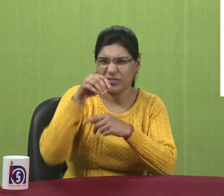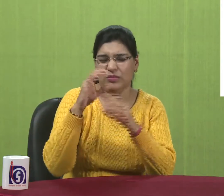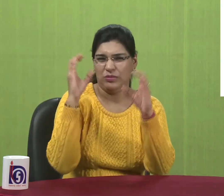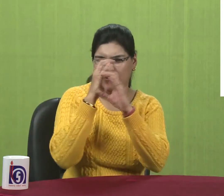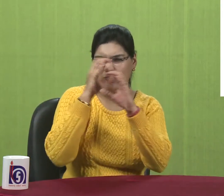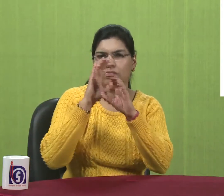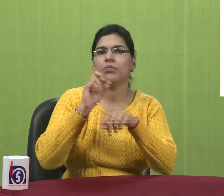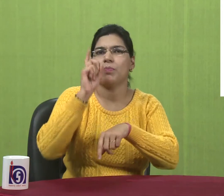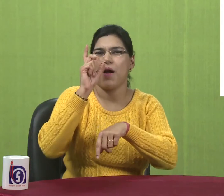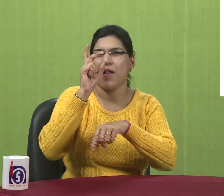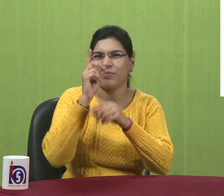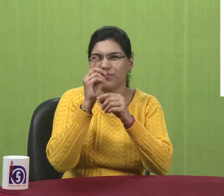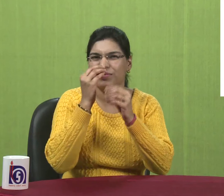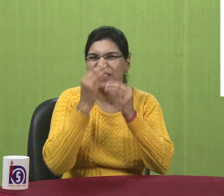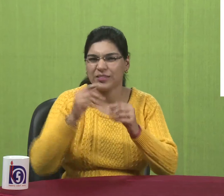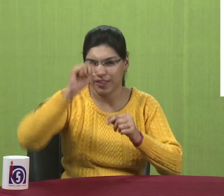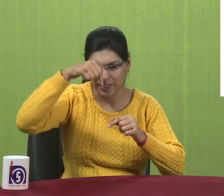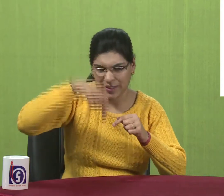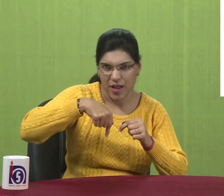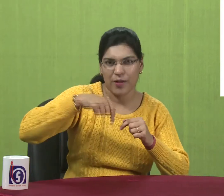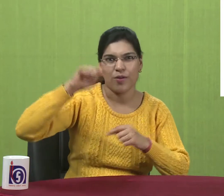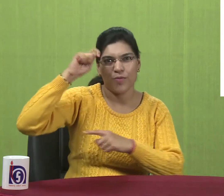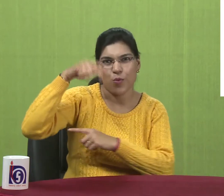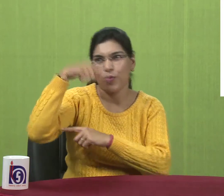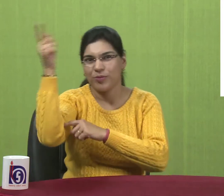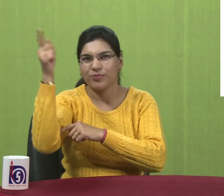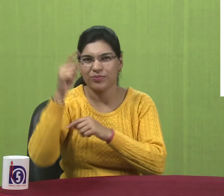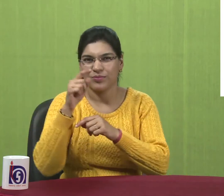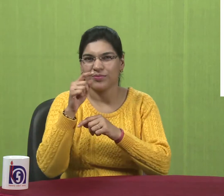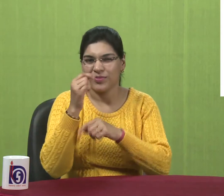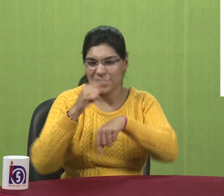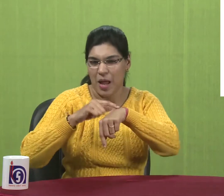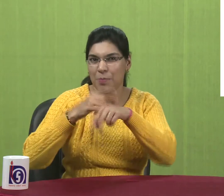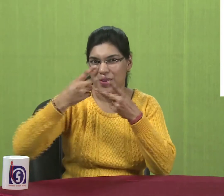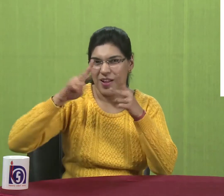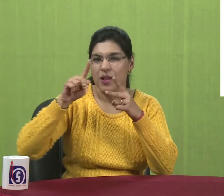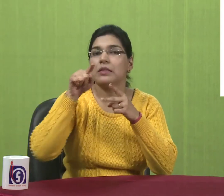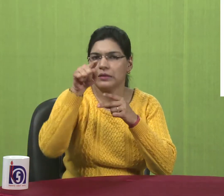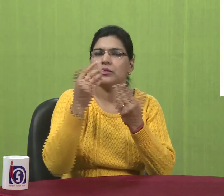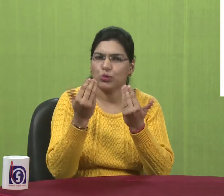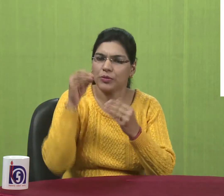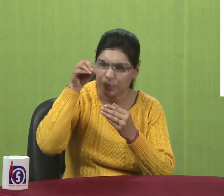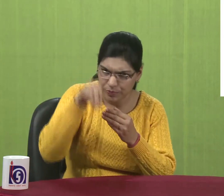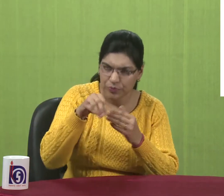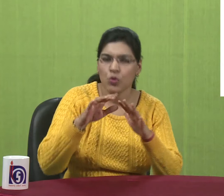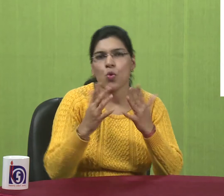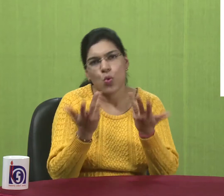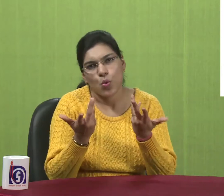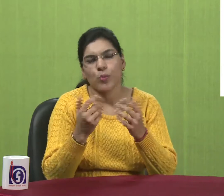So you can choose if you want to see your time in 24 hours. Or if you want to see it in 12 hours. You can